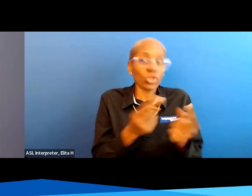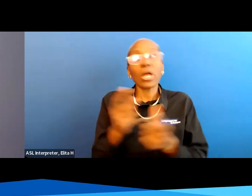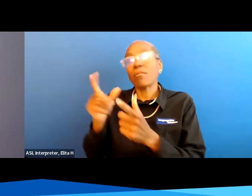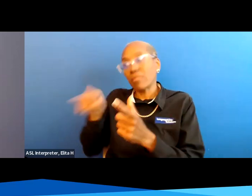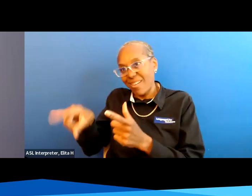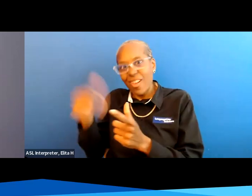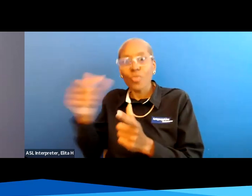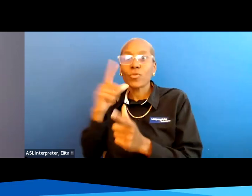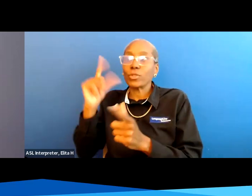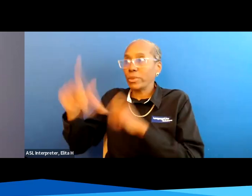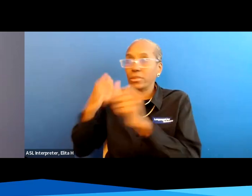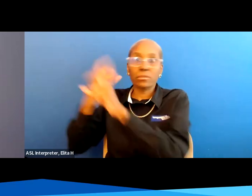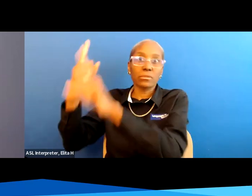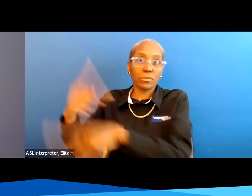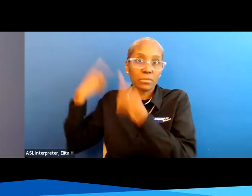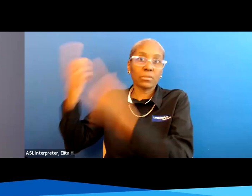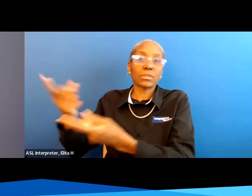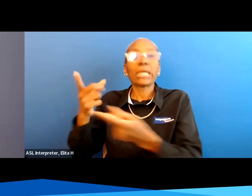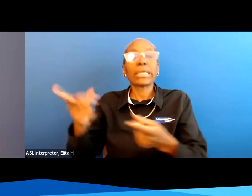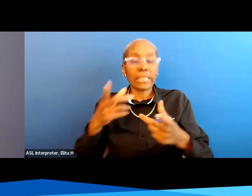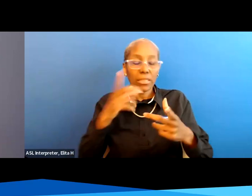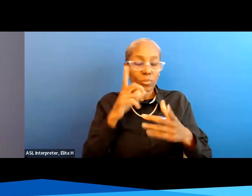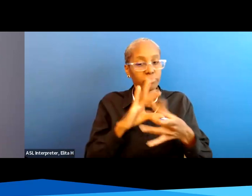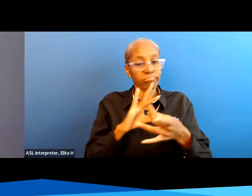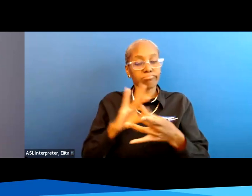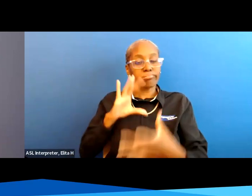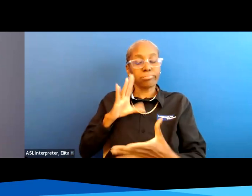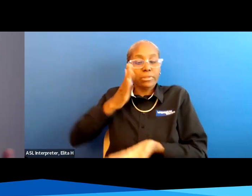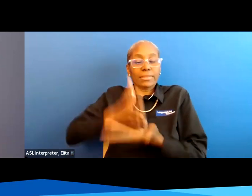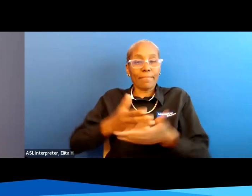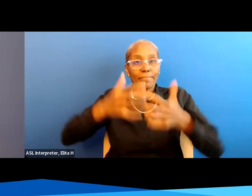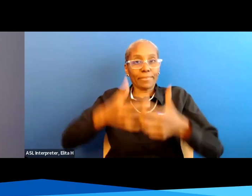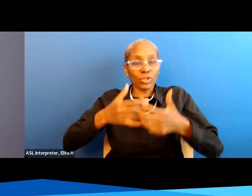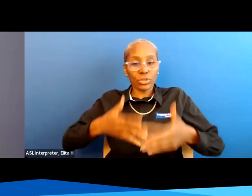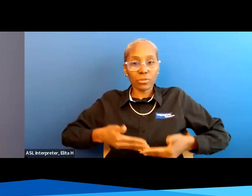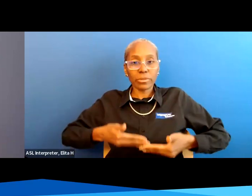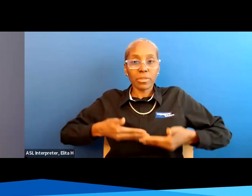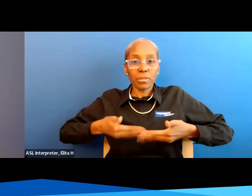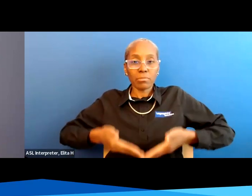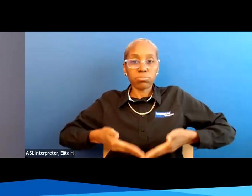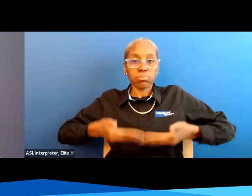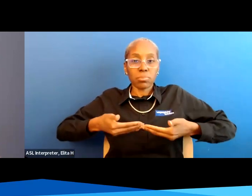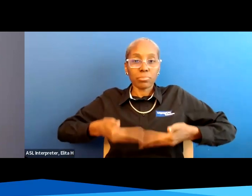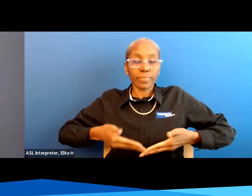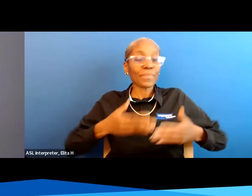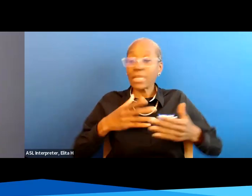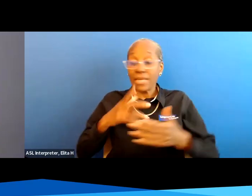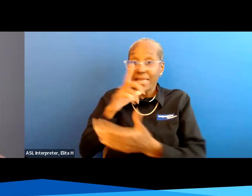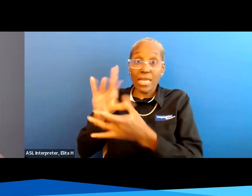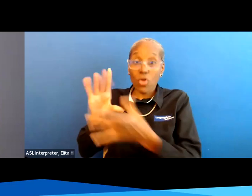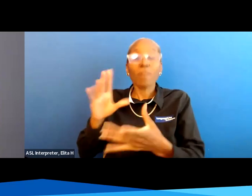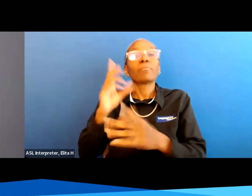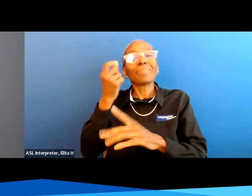breathing function and to help them get off the diaphragm to get off the ventilator even if they can't get off the ventilator he can certainly